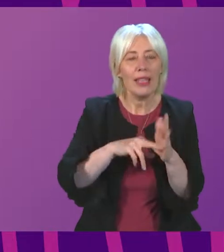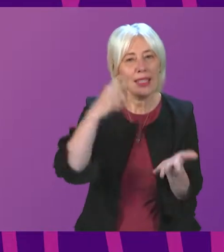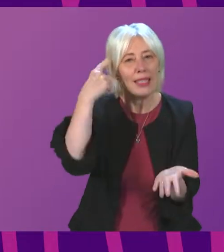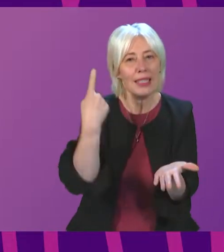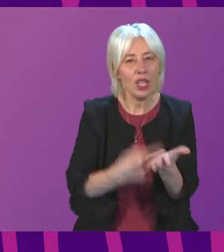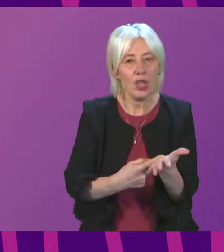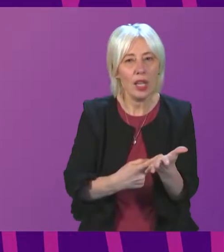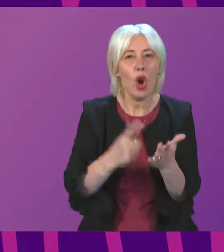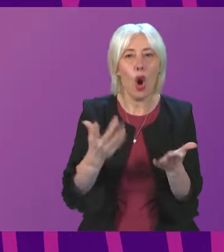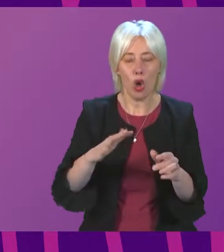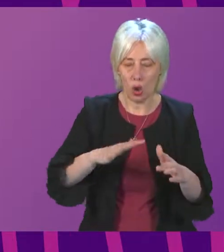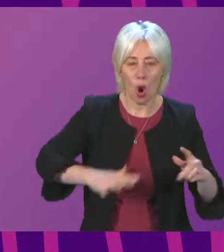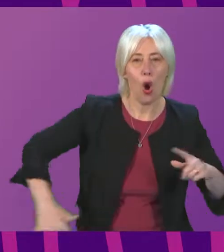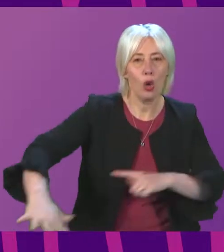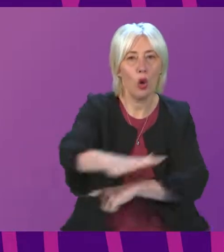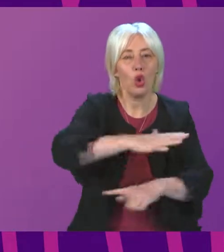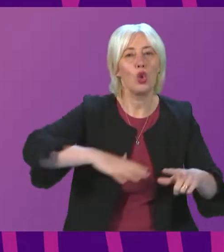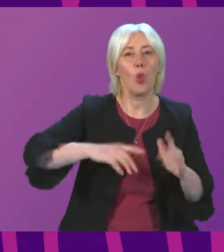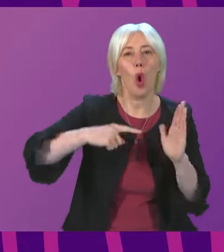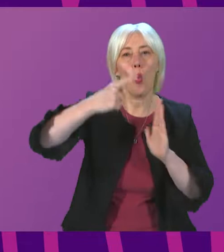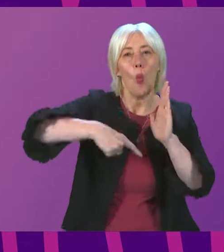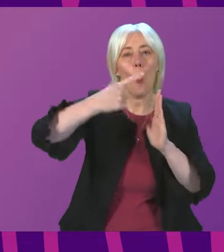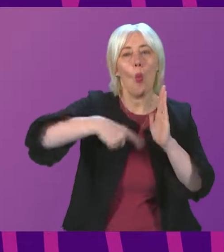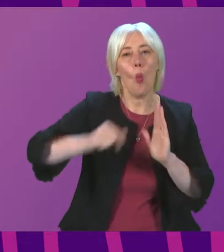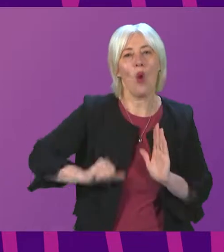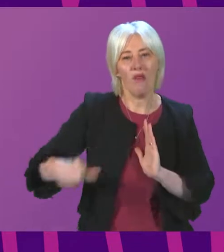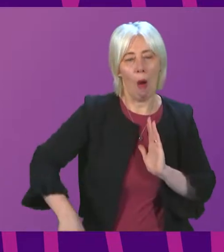onshore wind farms.